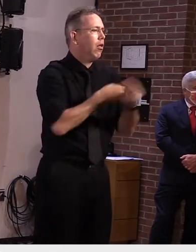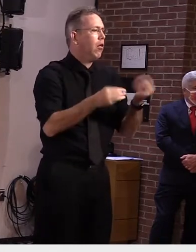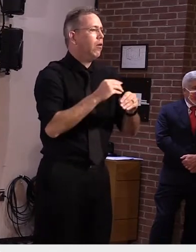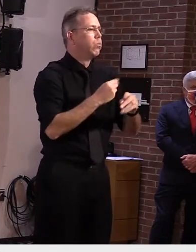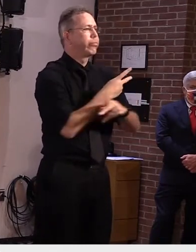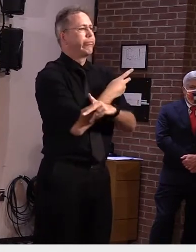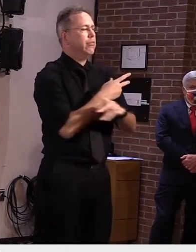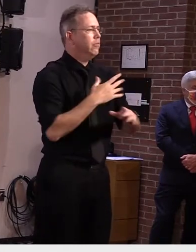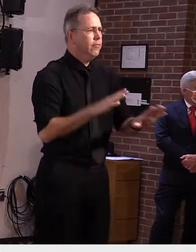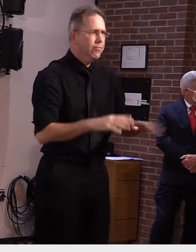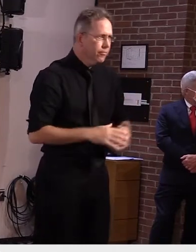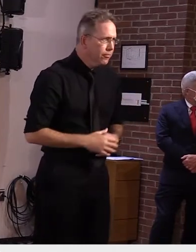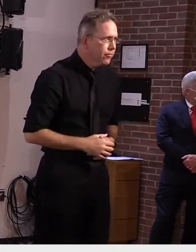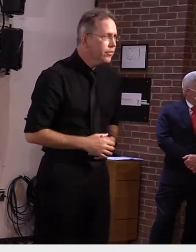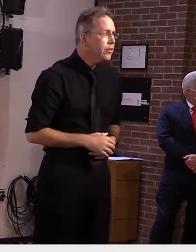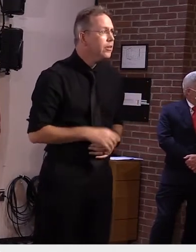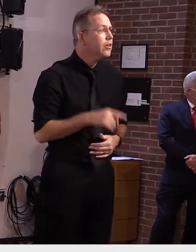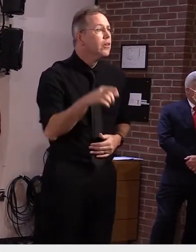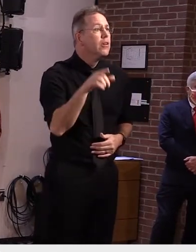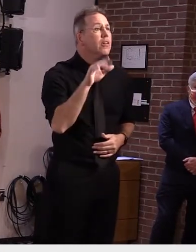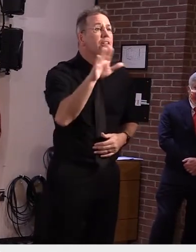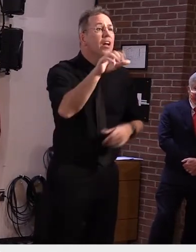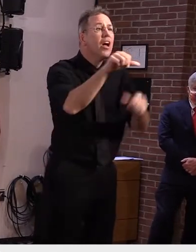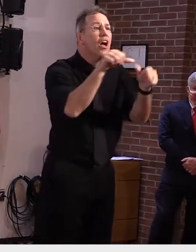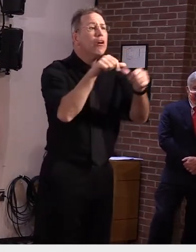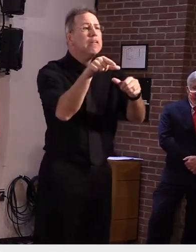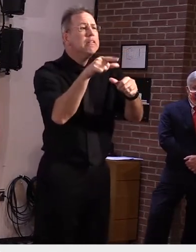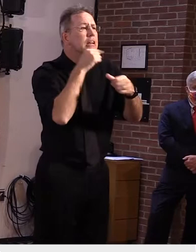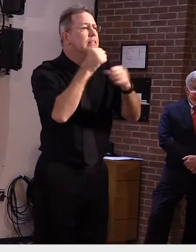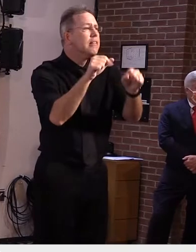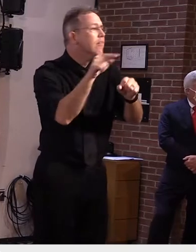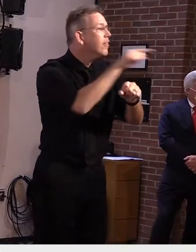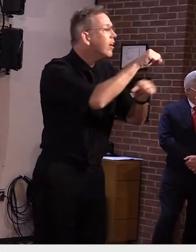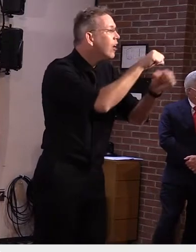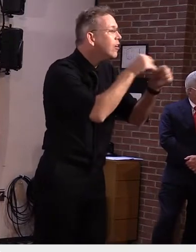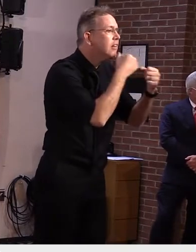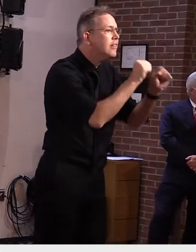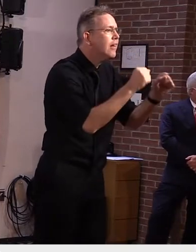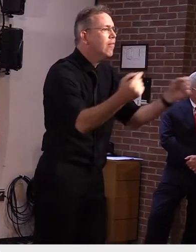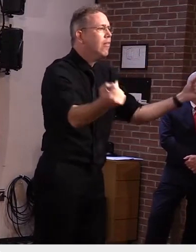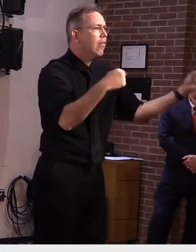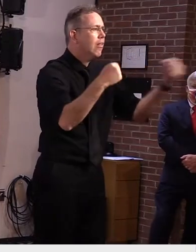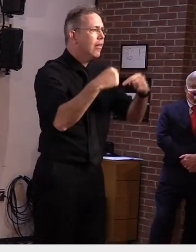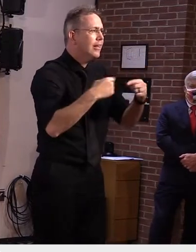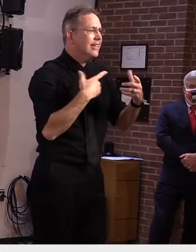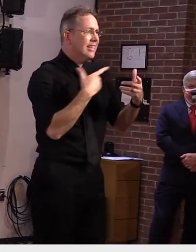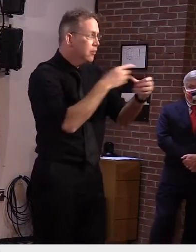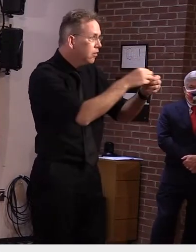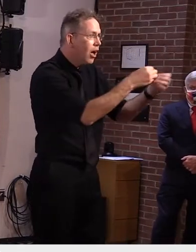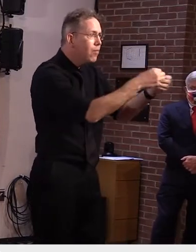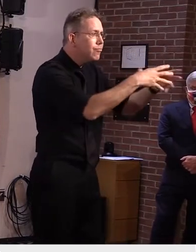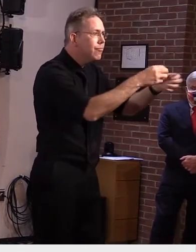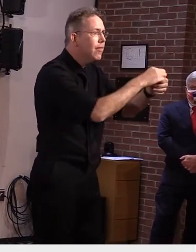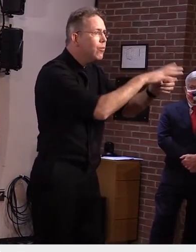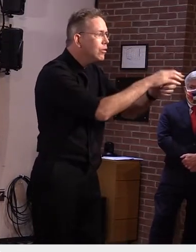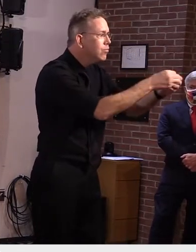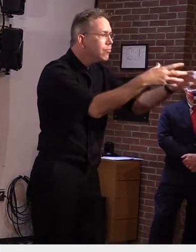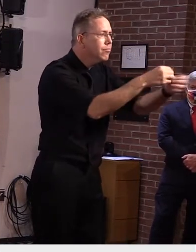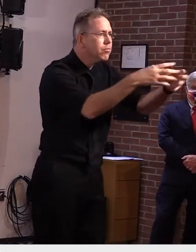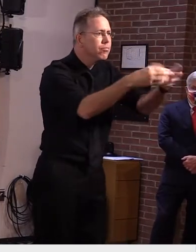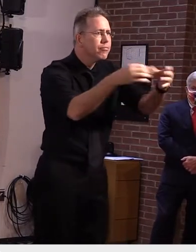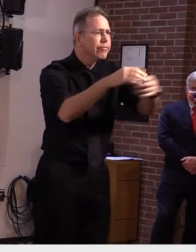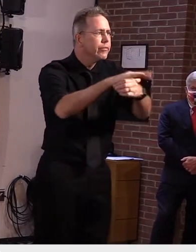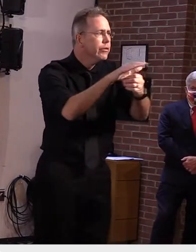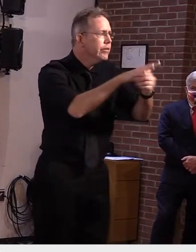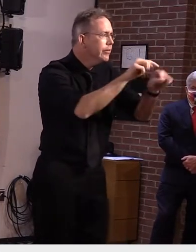that are not green because we're seeing more and more red in New Hampshire. They've had an uptick in a number of positive cases